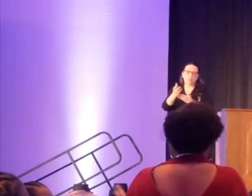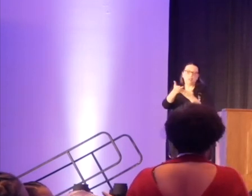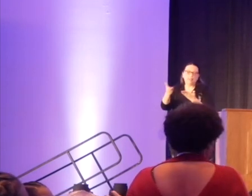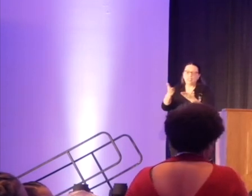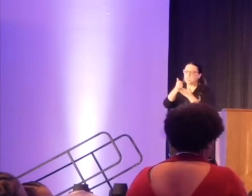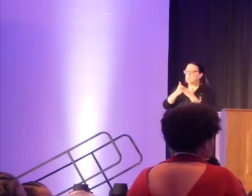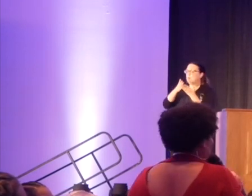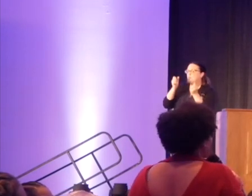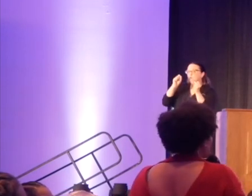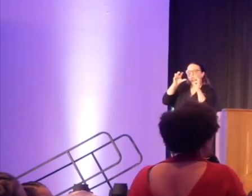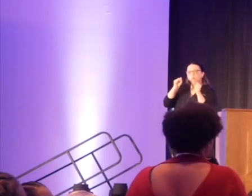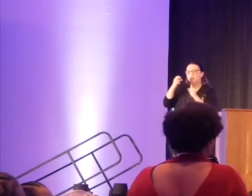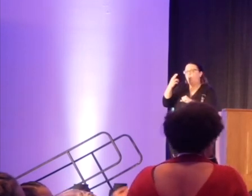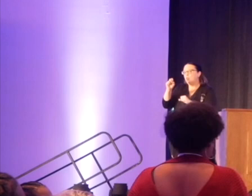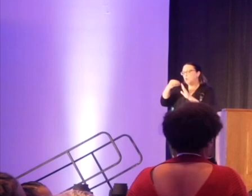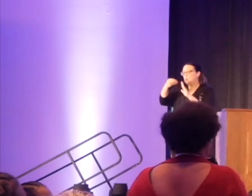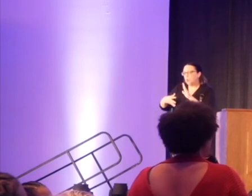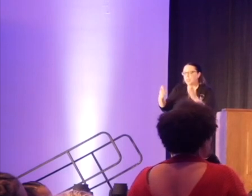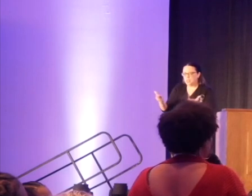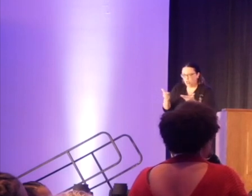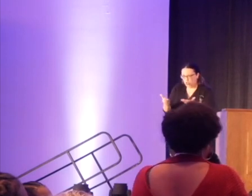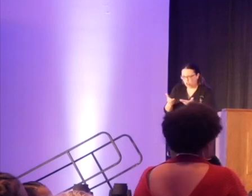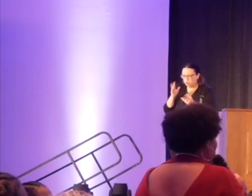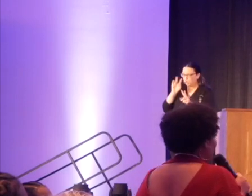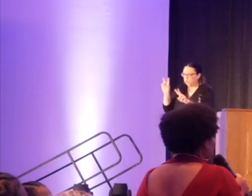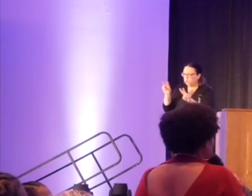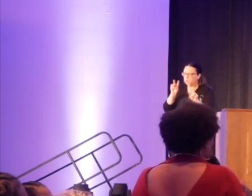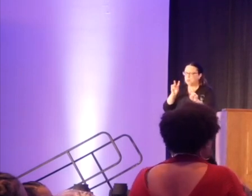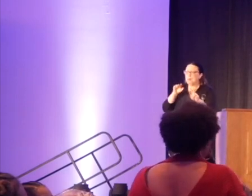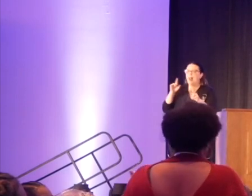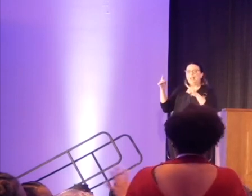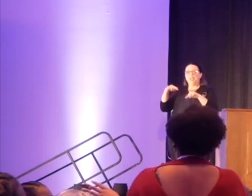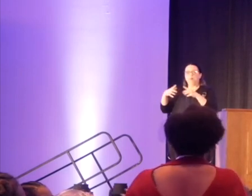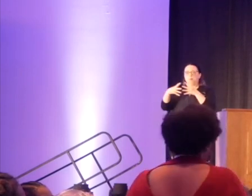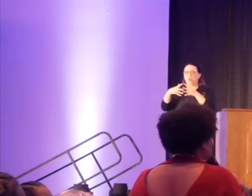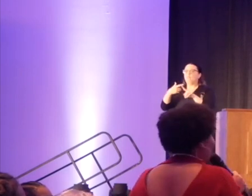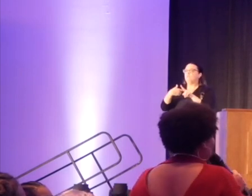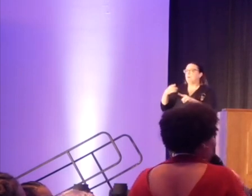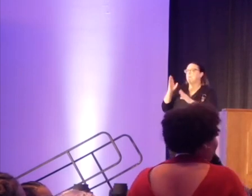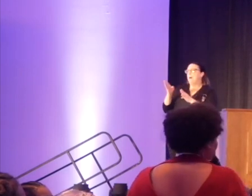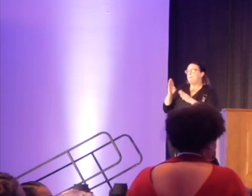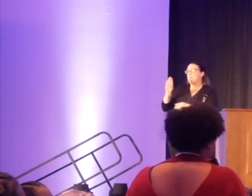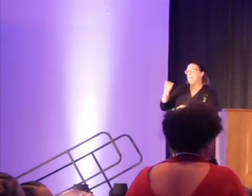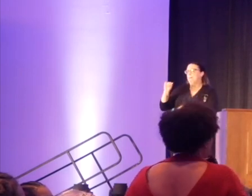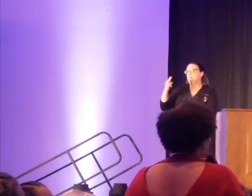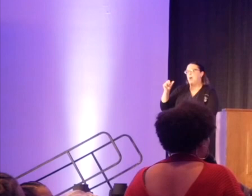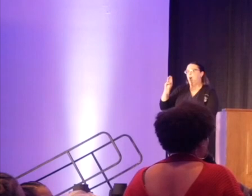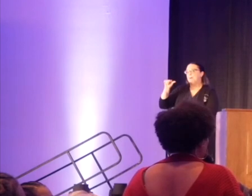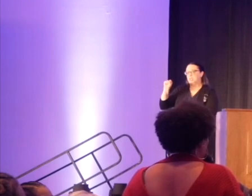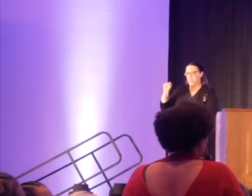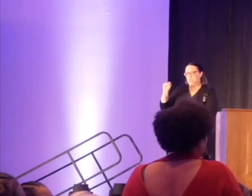some of the incredible high school students that are here. But I came to America because I'm from the Bahamas, and we don't have theater there.